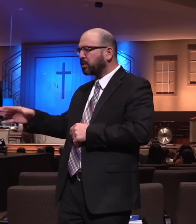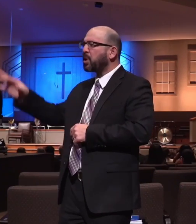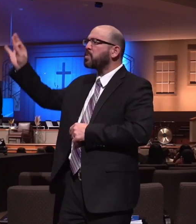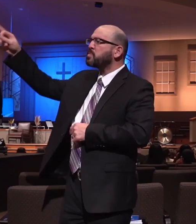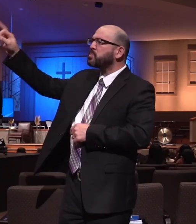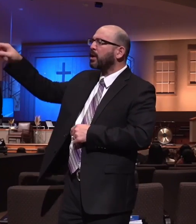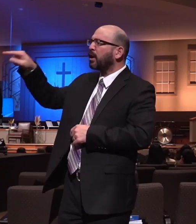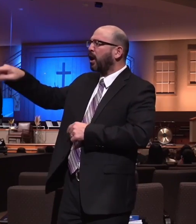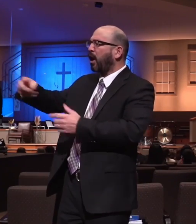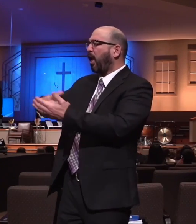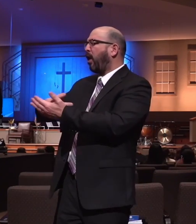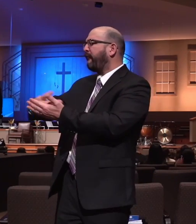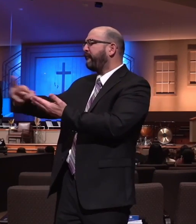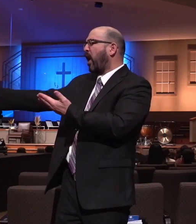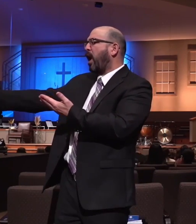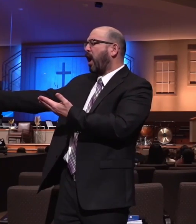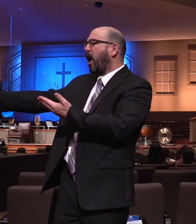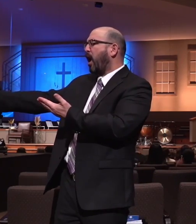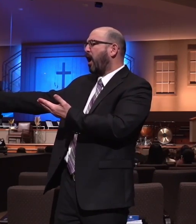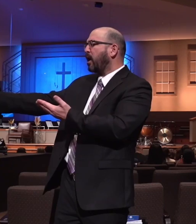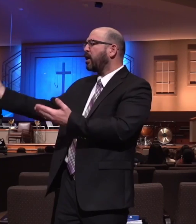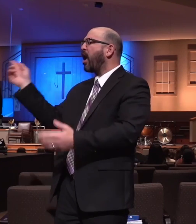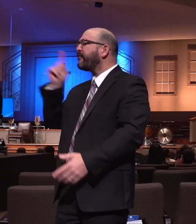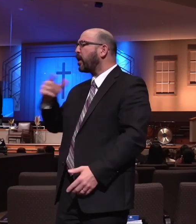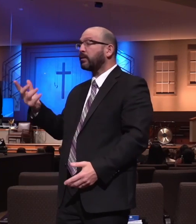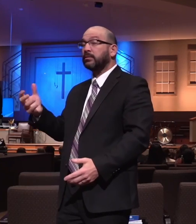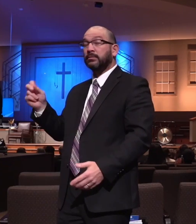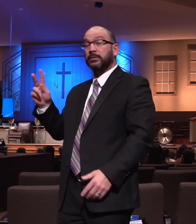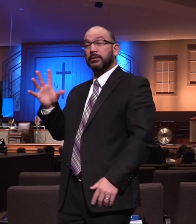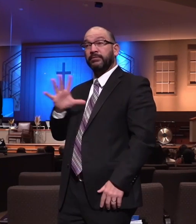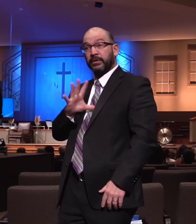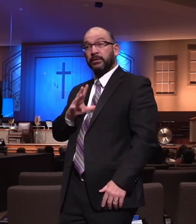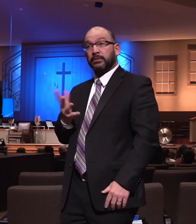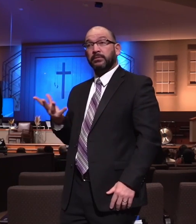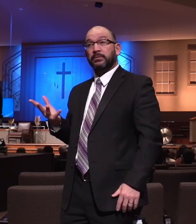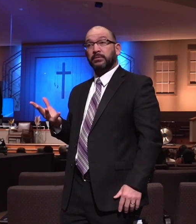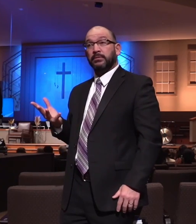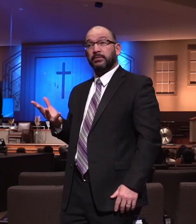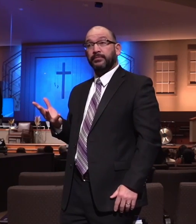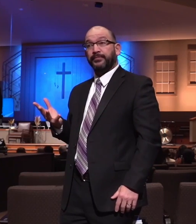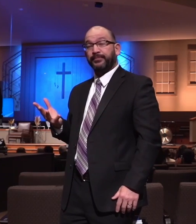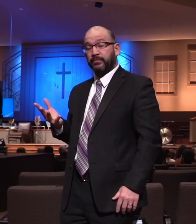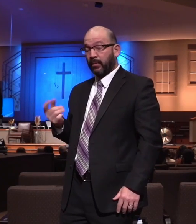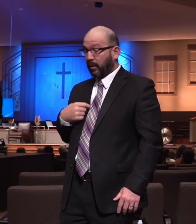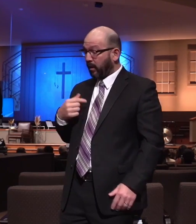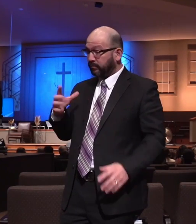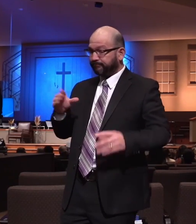why he fell, he was, he was a fake. Now listen to me. I've been saved for 50 years.